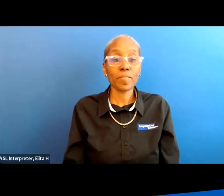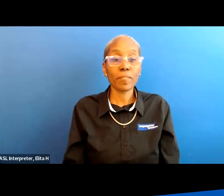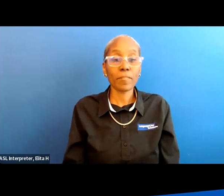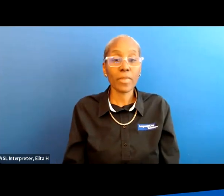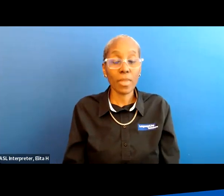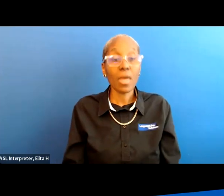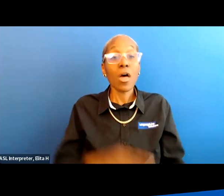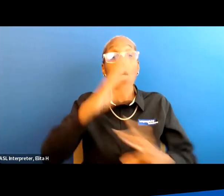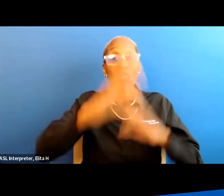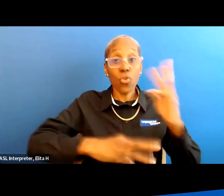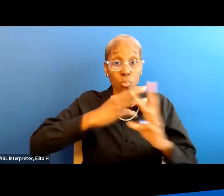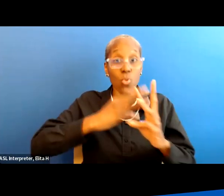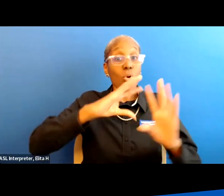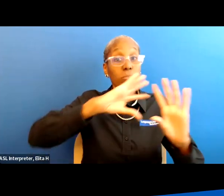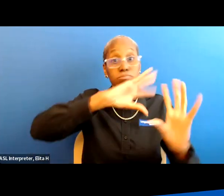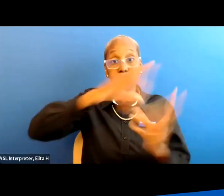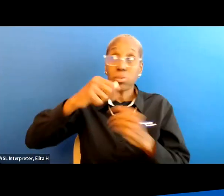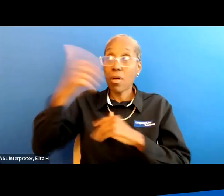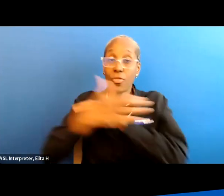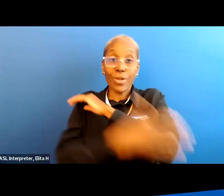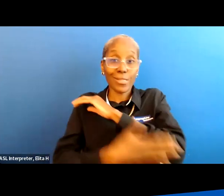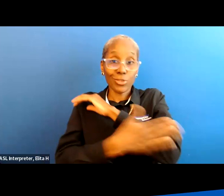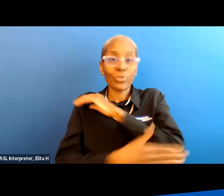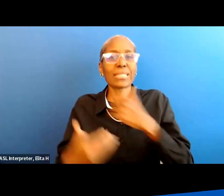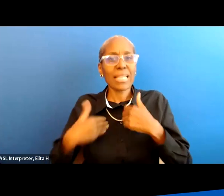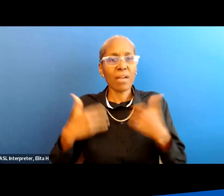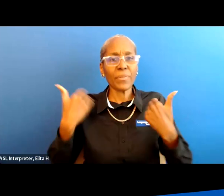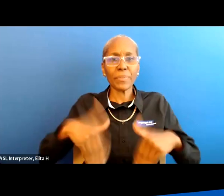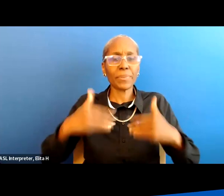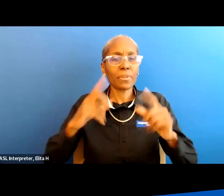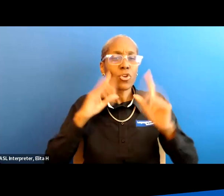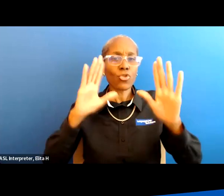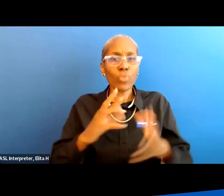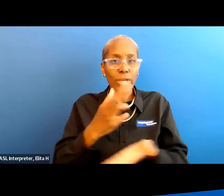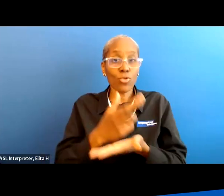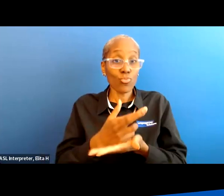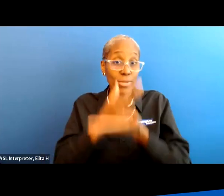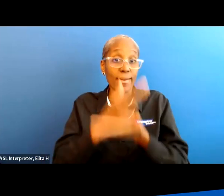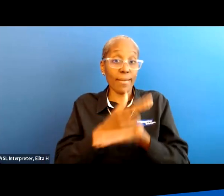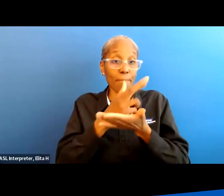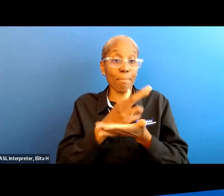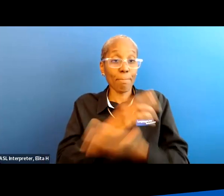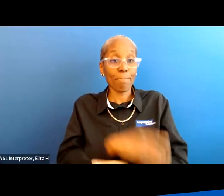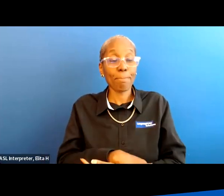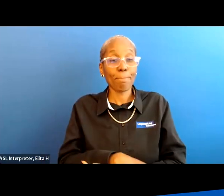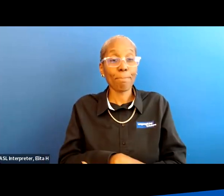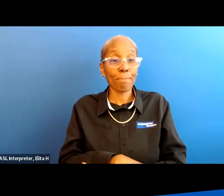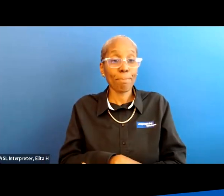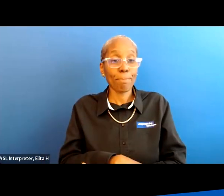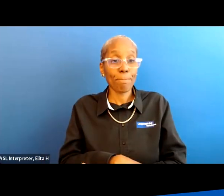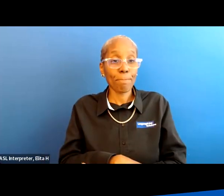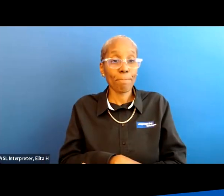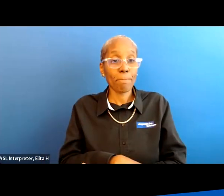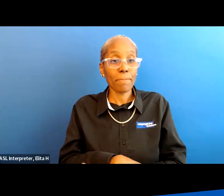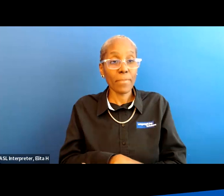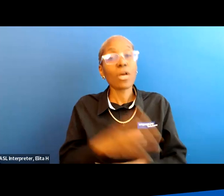around the world there are some places that have a really quite wonderful rehabilitation that